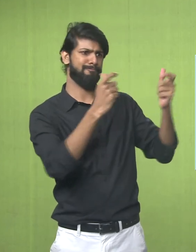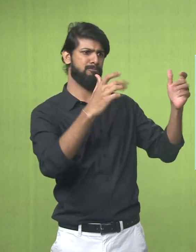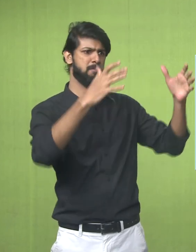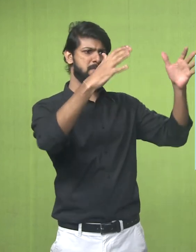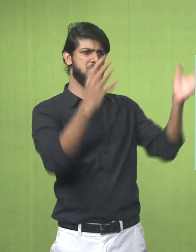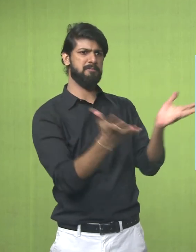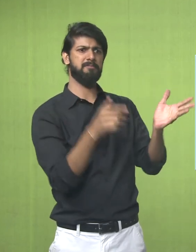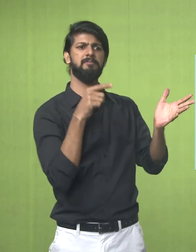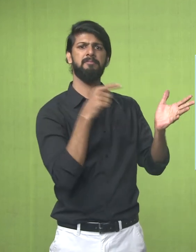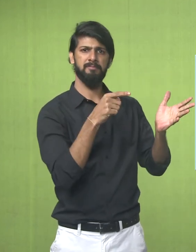It's quite beautiful